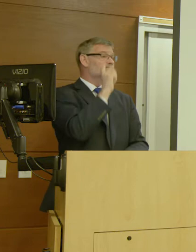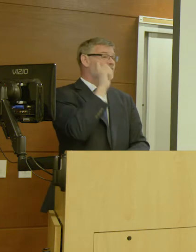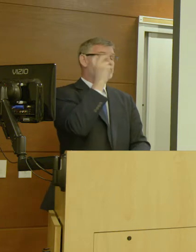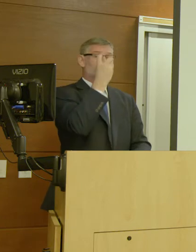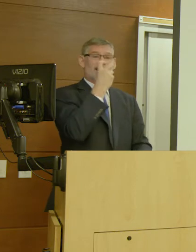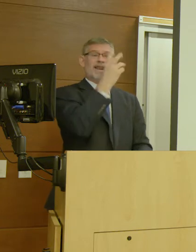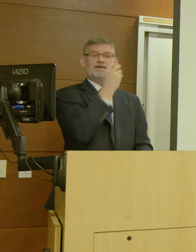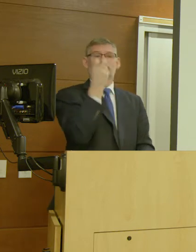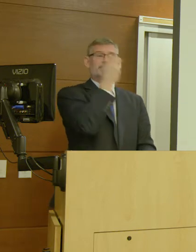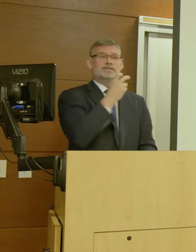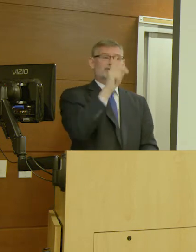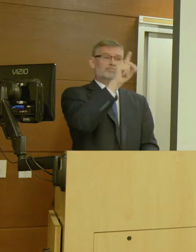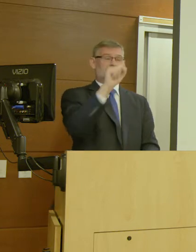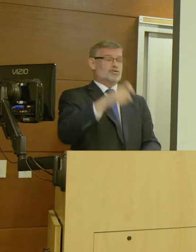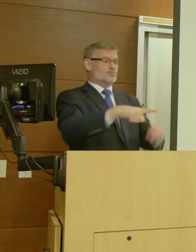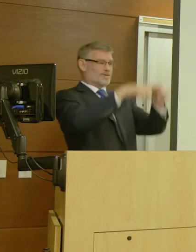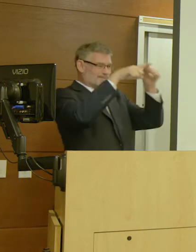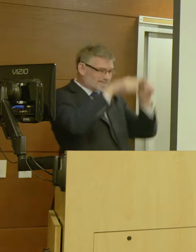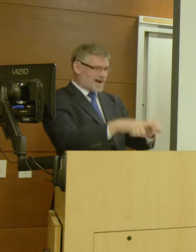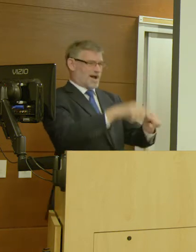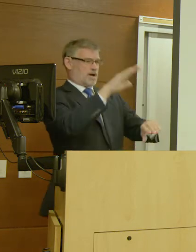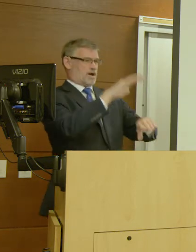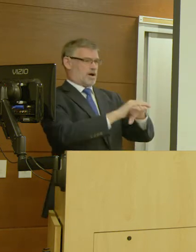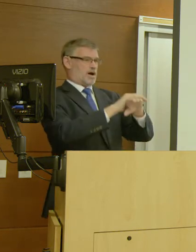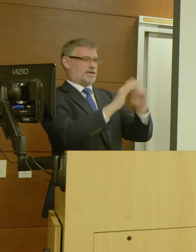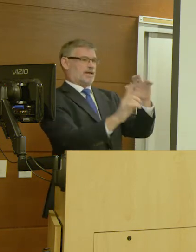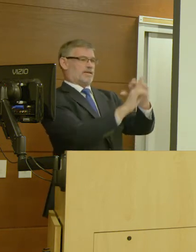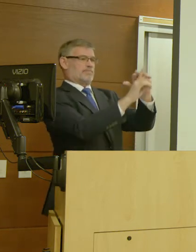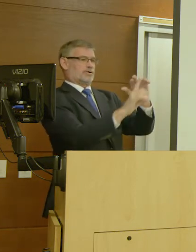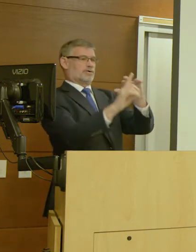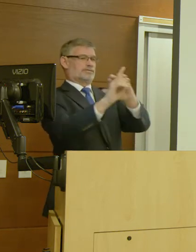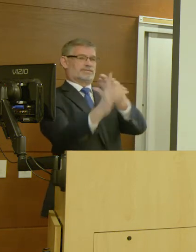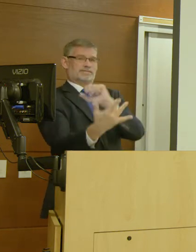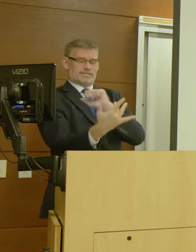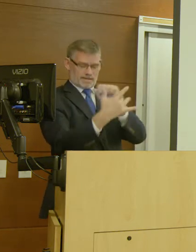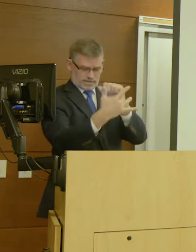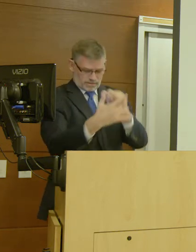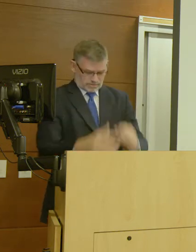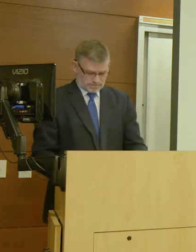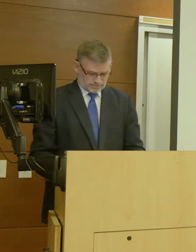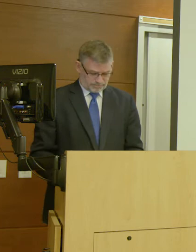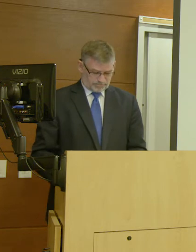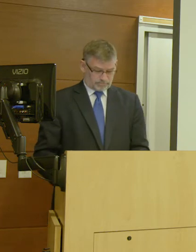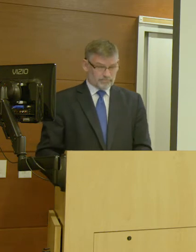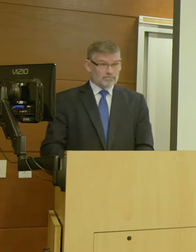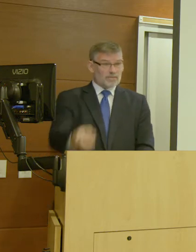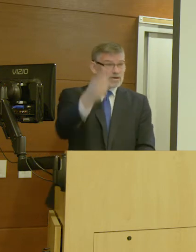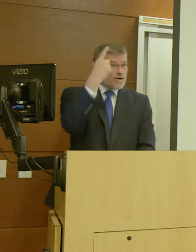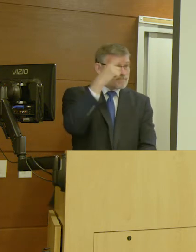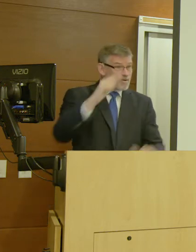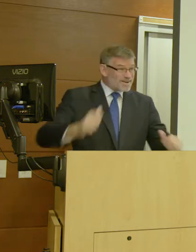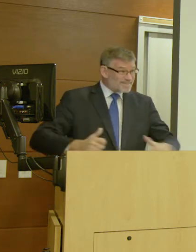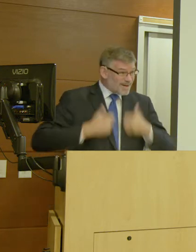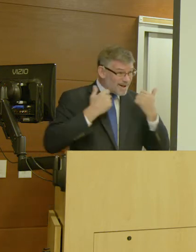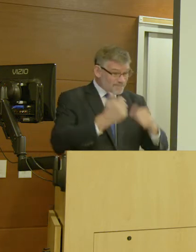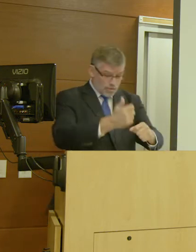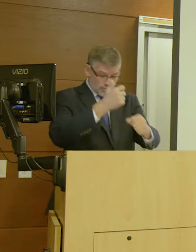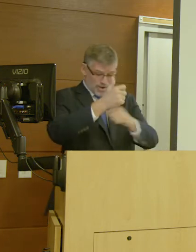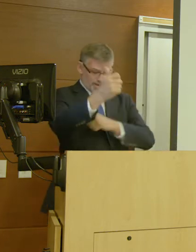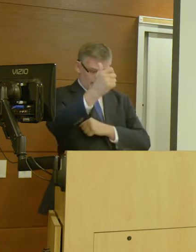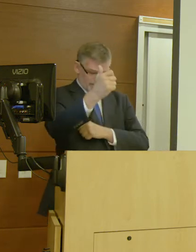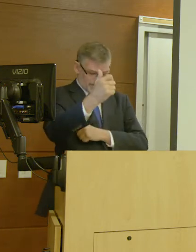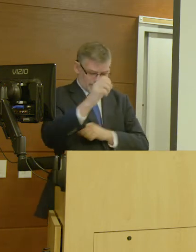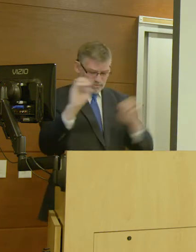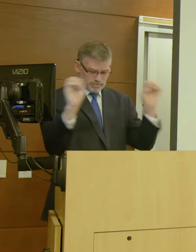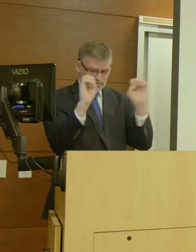and hard of hearing. That's deaf, deaf, deafblind, and those who have speech disabilities will rely